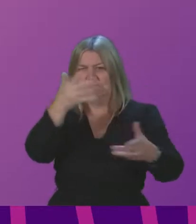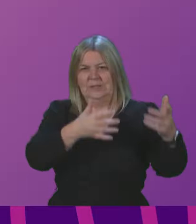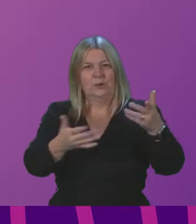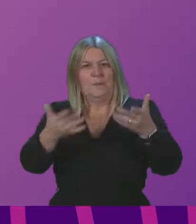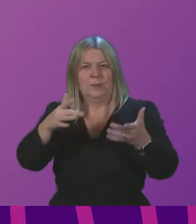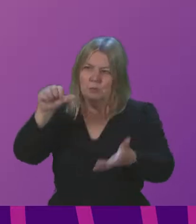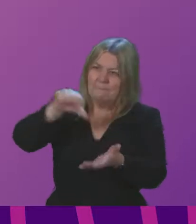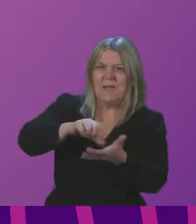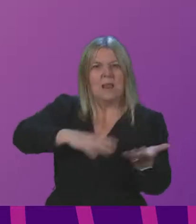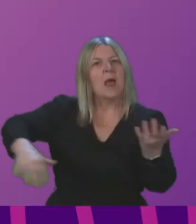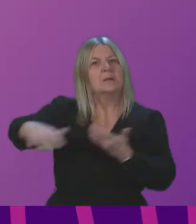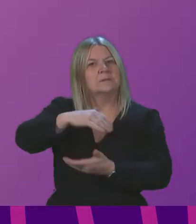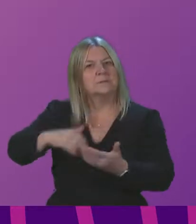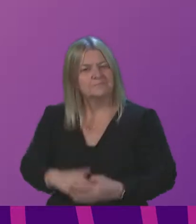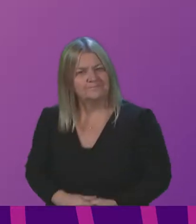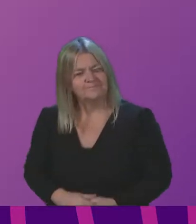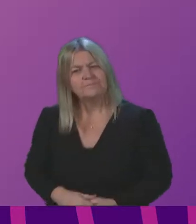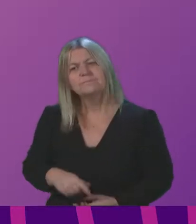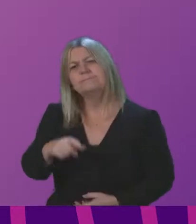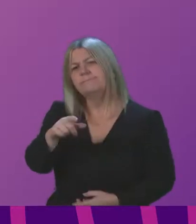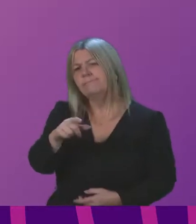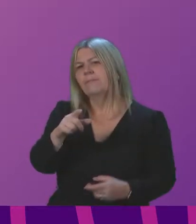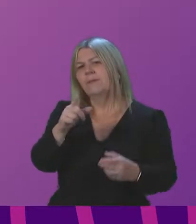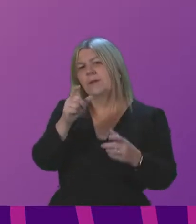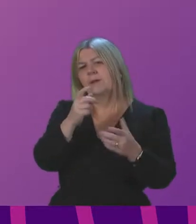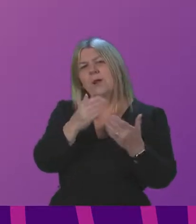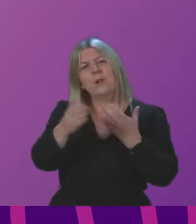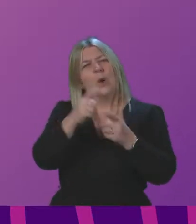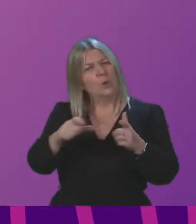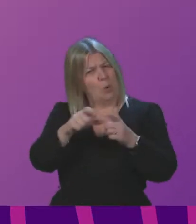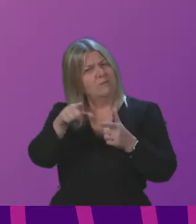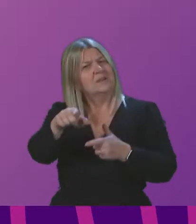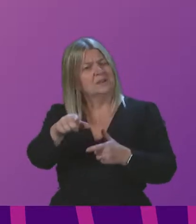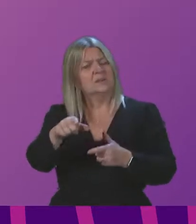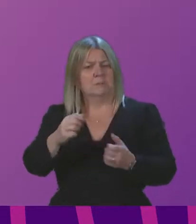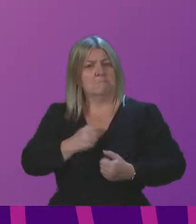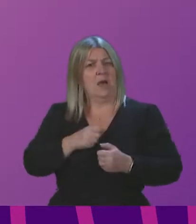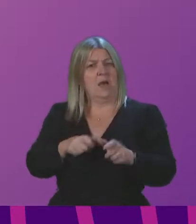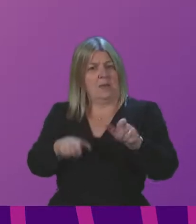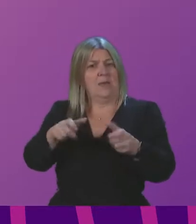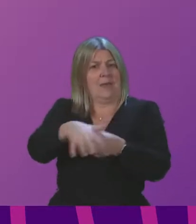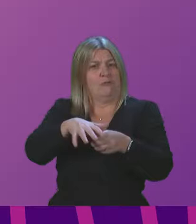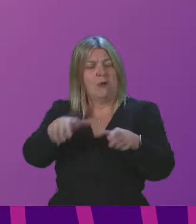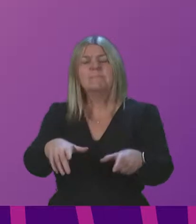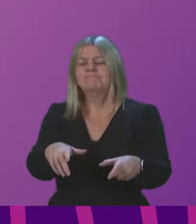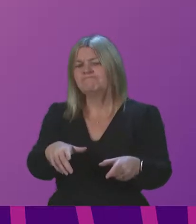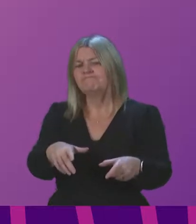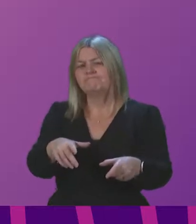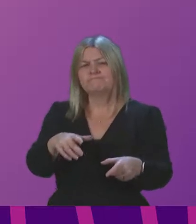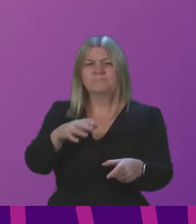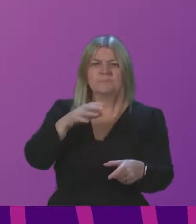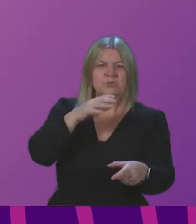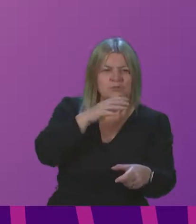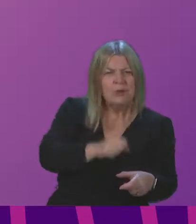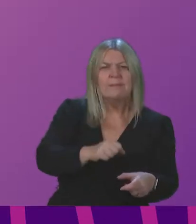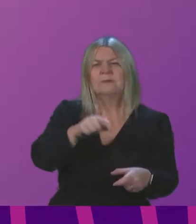On long COVID, I have since the summer been asking constituents to get in contact with me and NHS Shetland so that we are able to